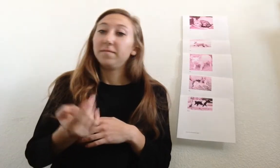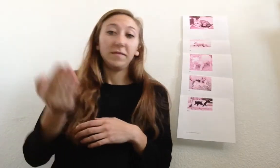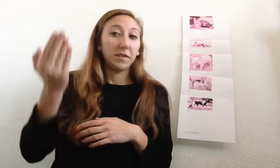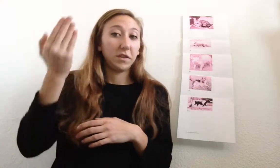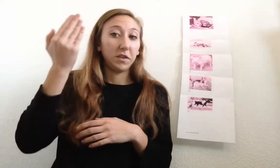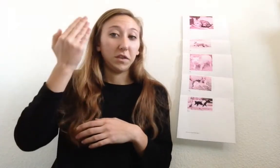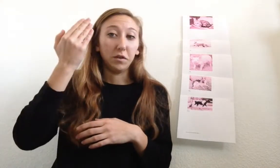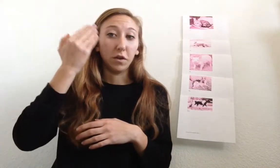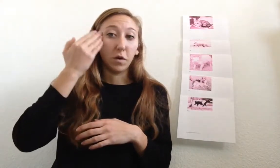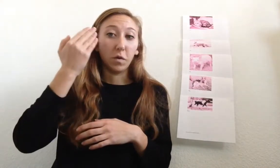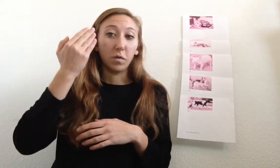do you know